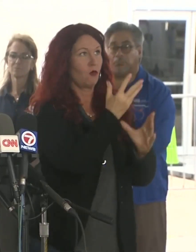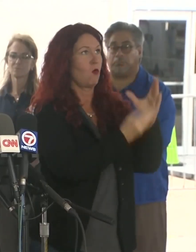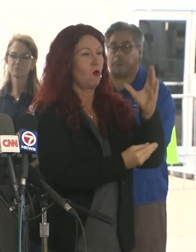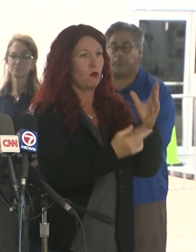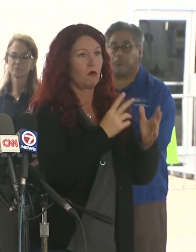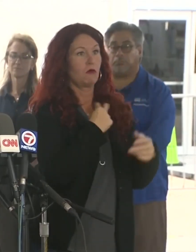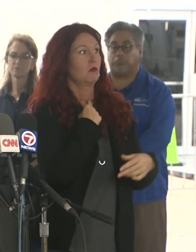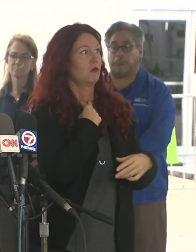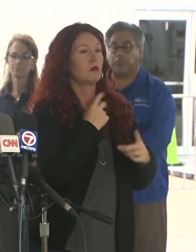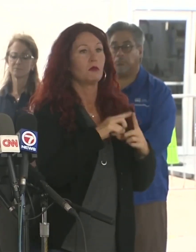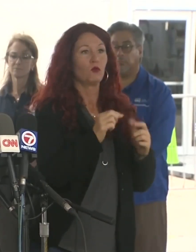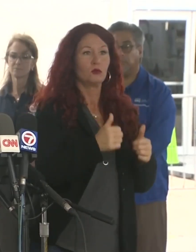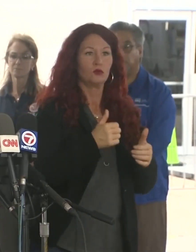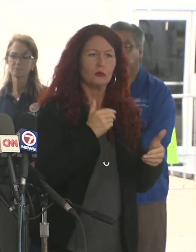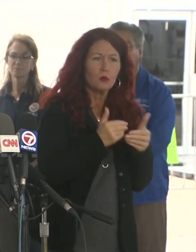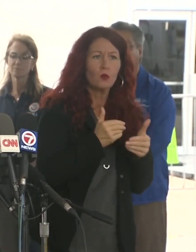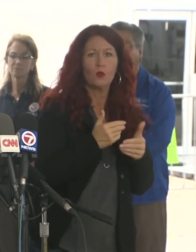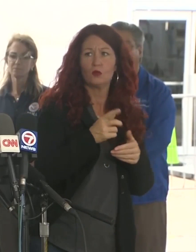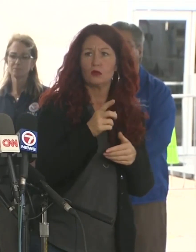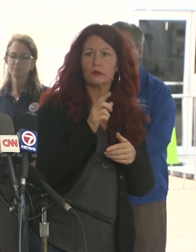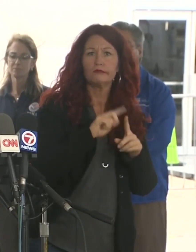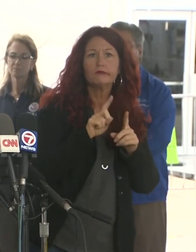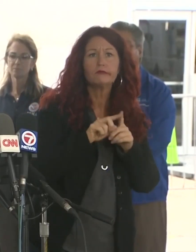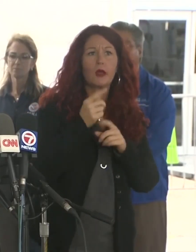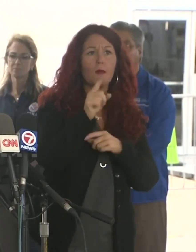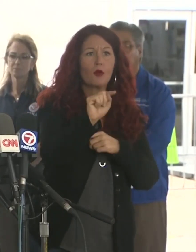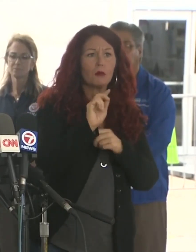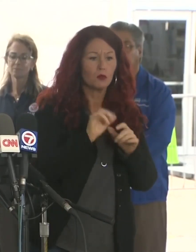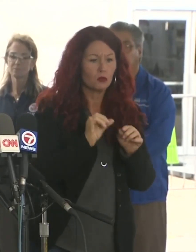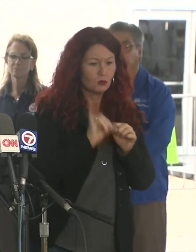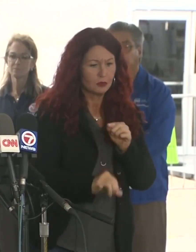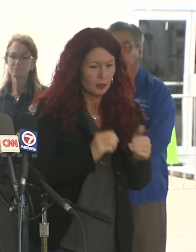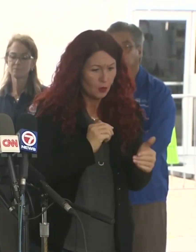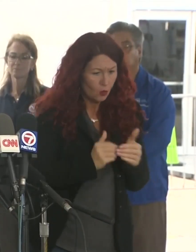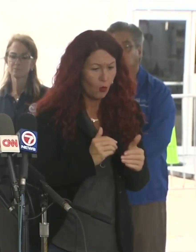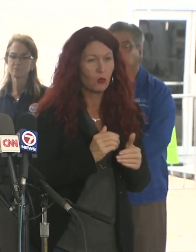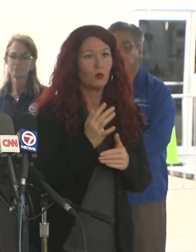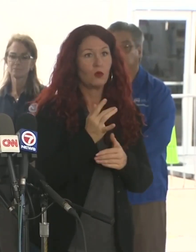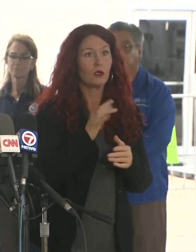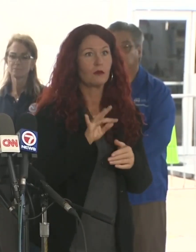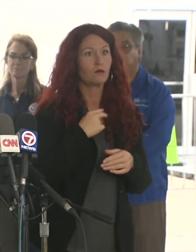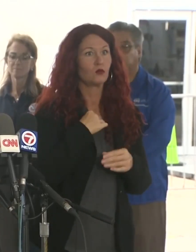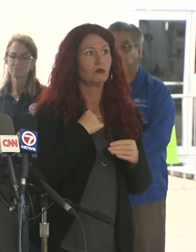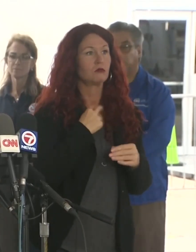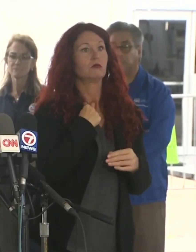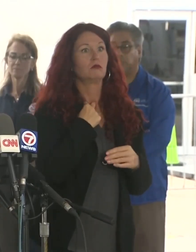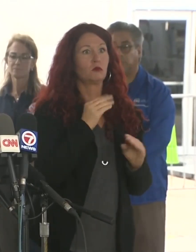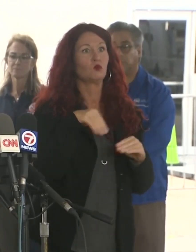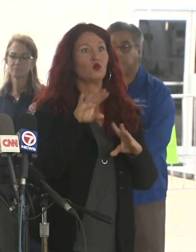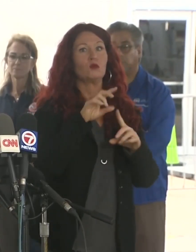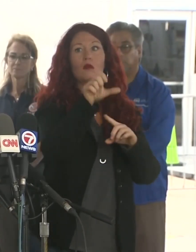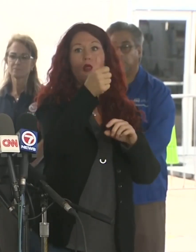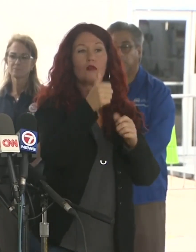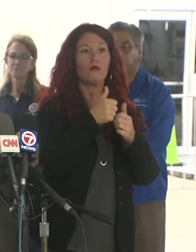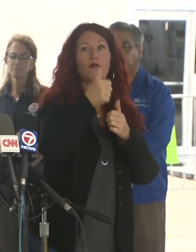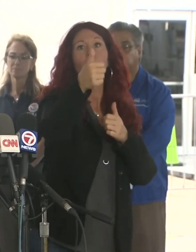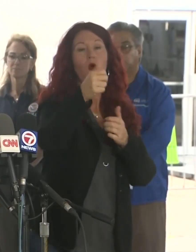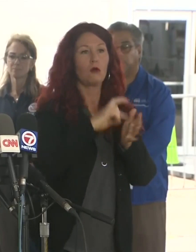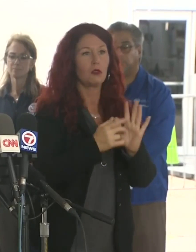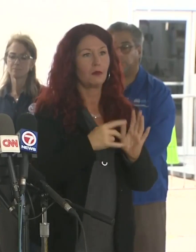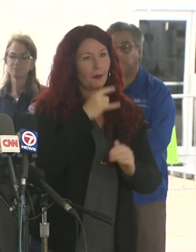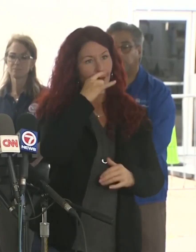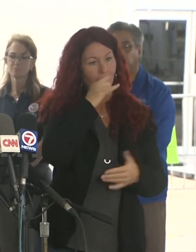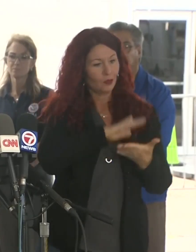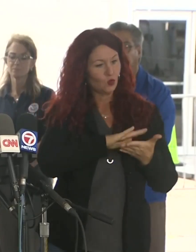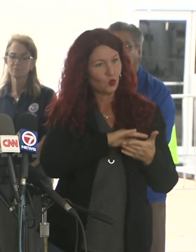who have children in area schools and we've been assured by the superintendent that they'll be able to continue to attend the schools even if they